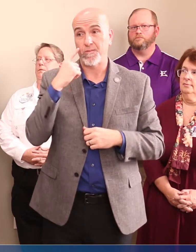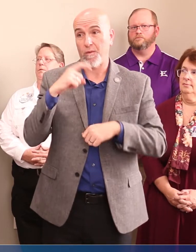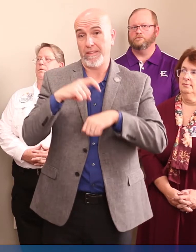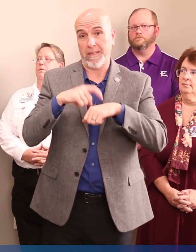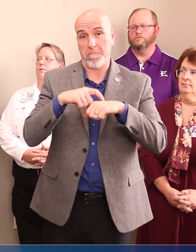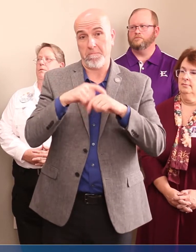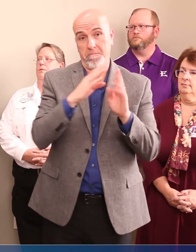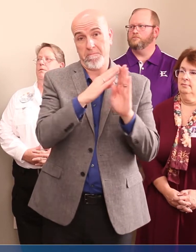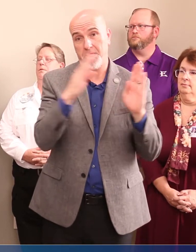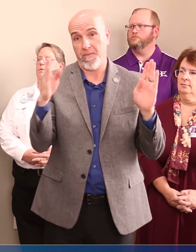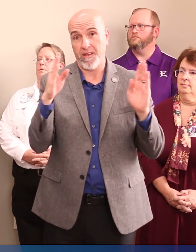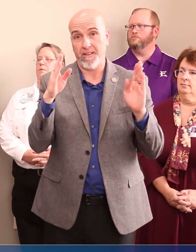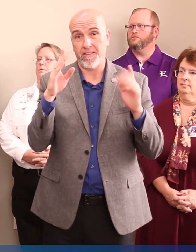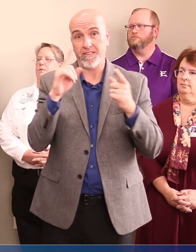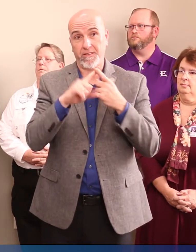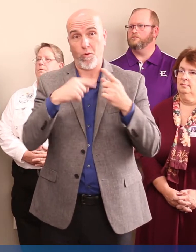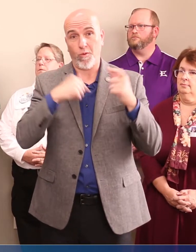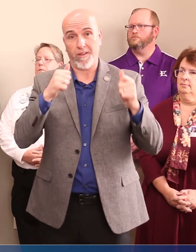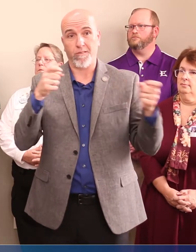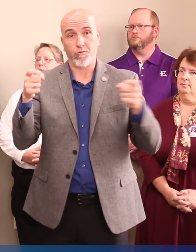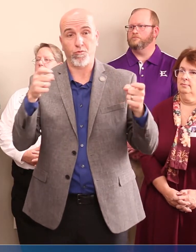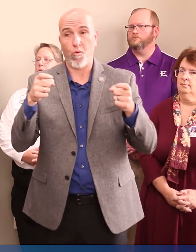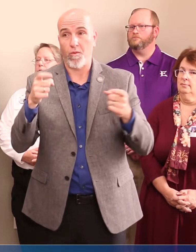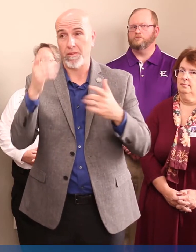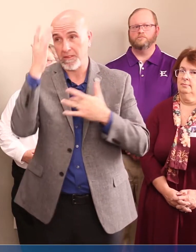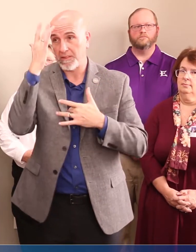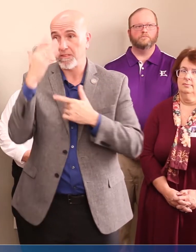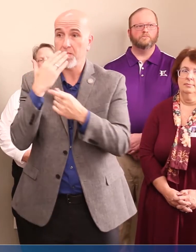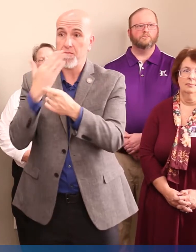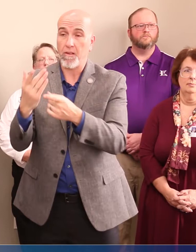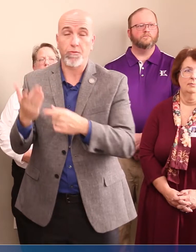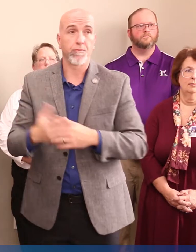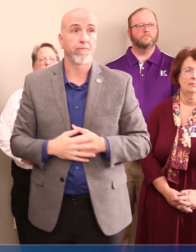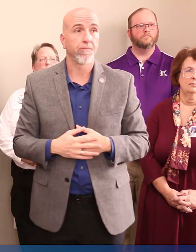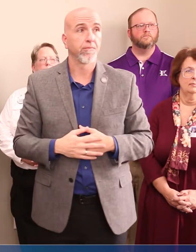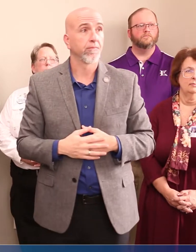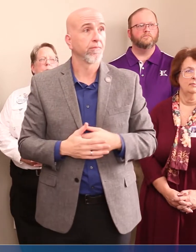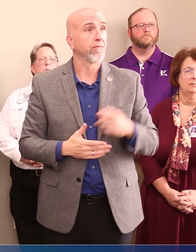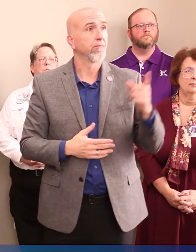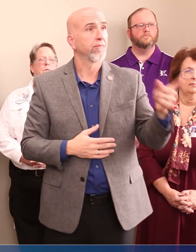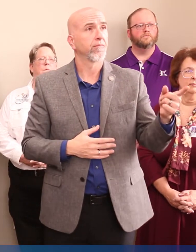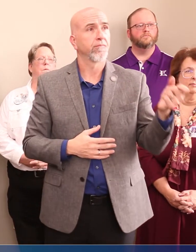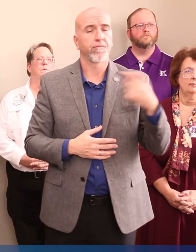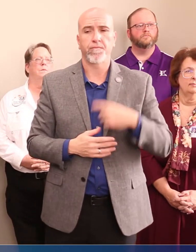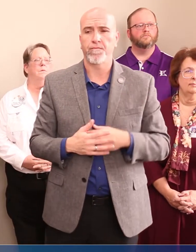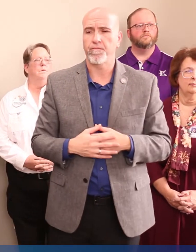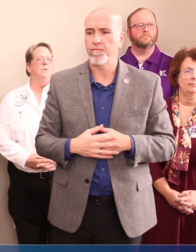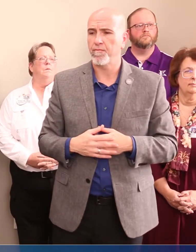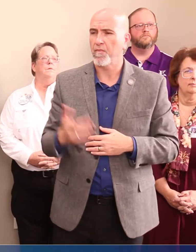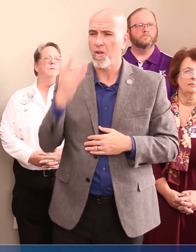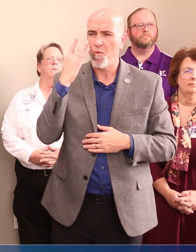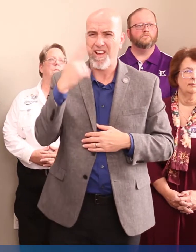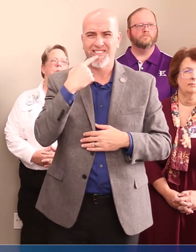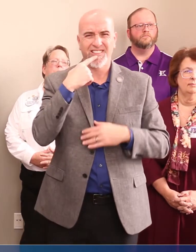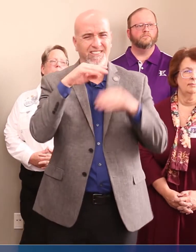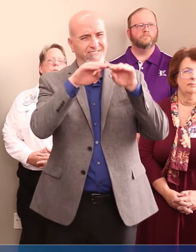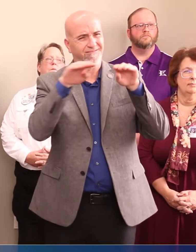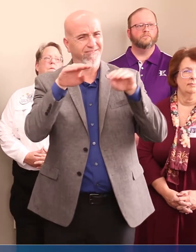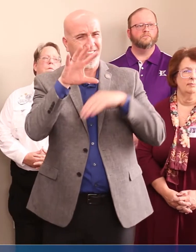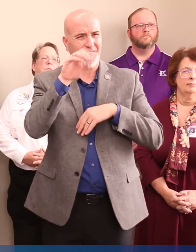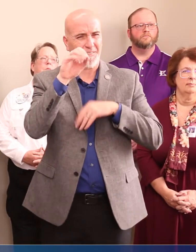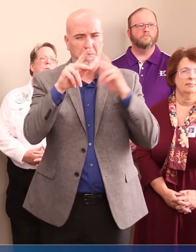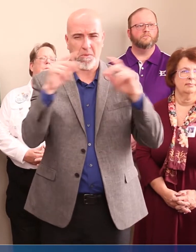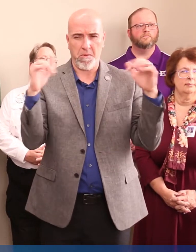that it will take this this thing to be under control. Great question, thank you. Jim? Why didn't you guys settle on 50, given